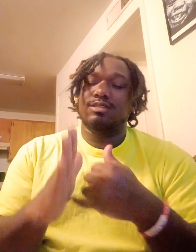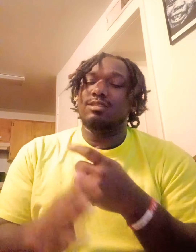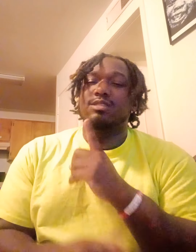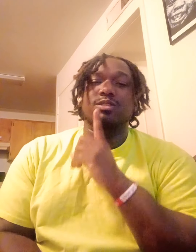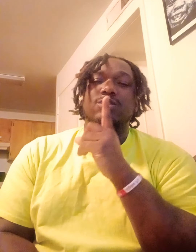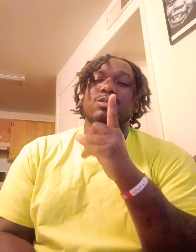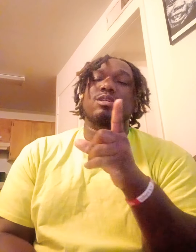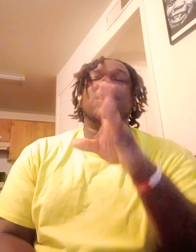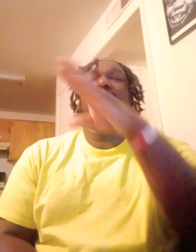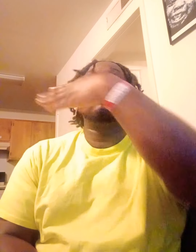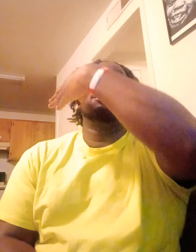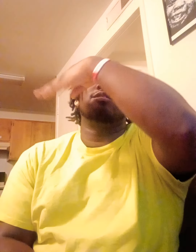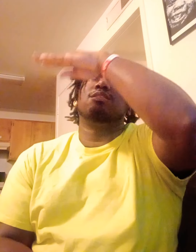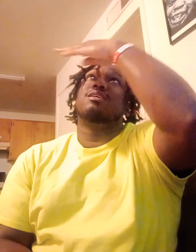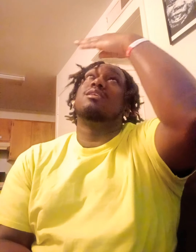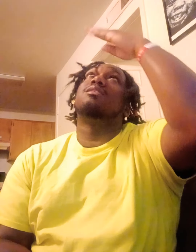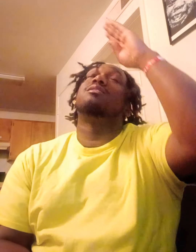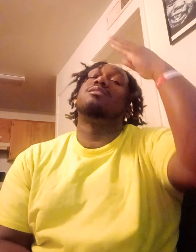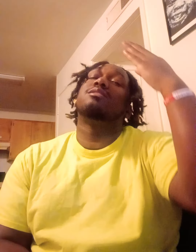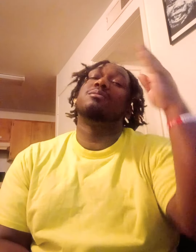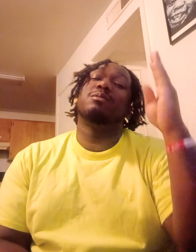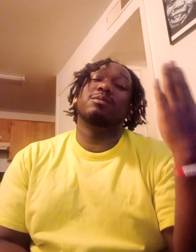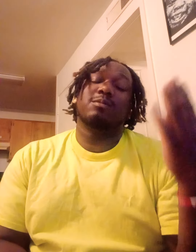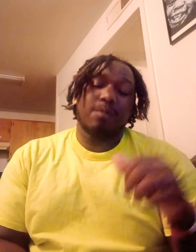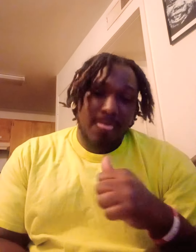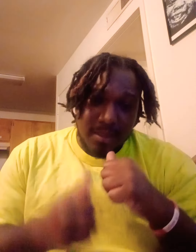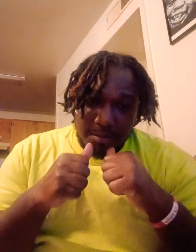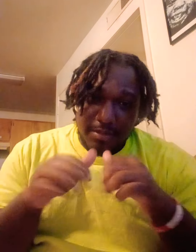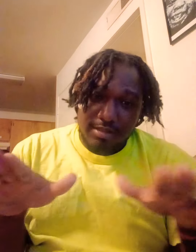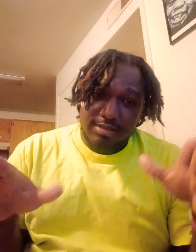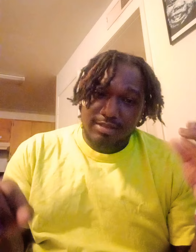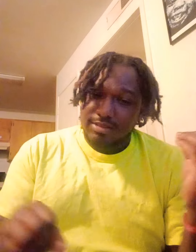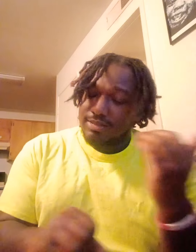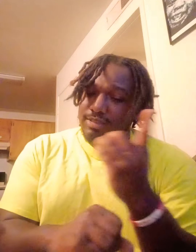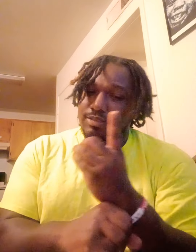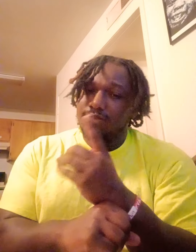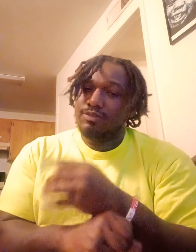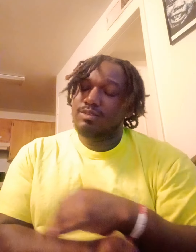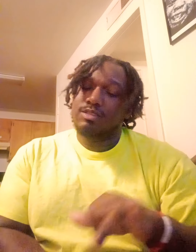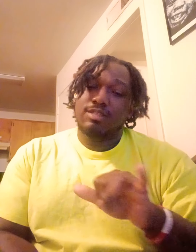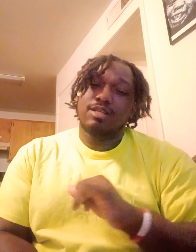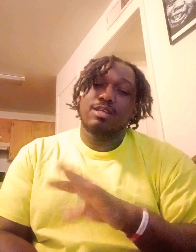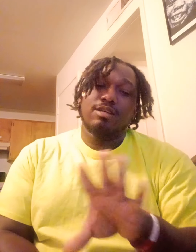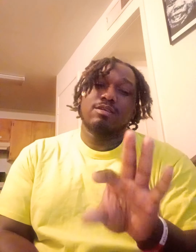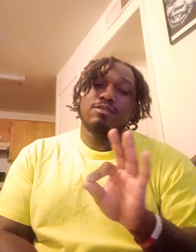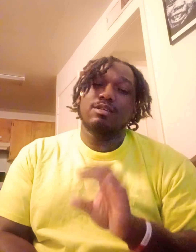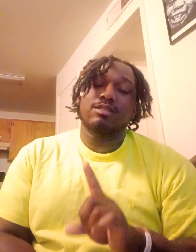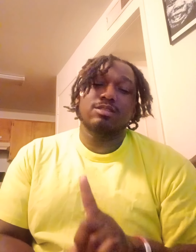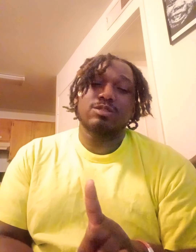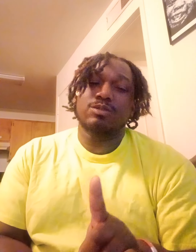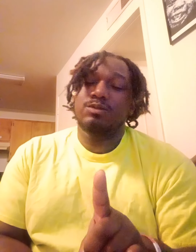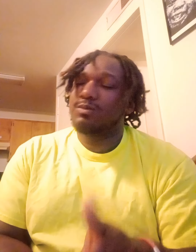be sure as the sky is blue I'm blessed the day that I found you